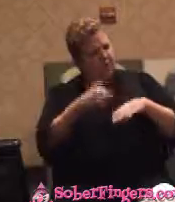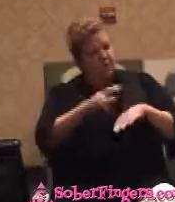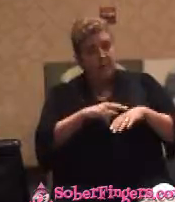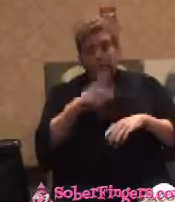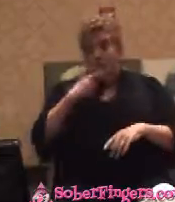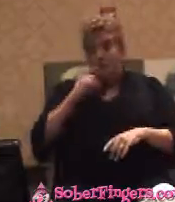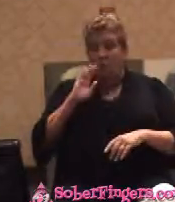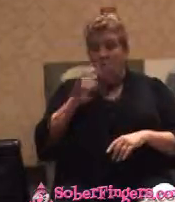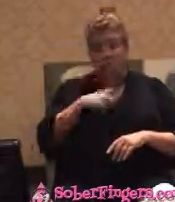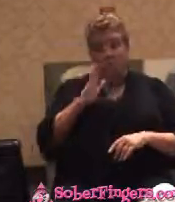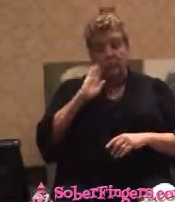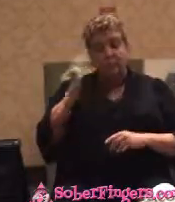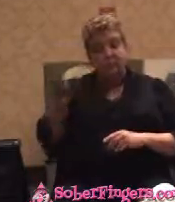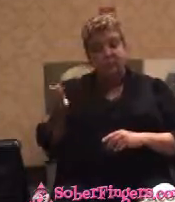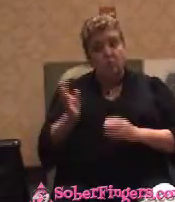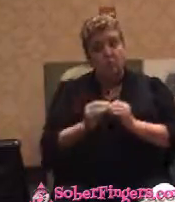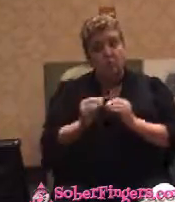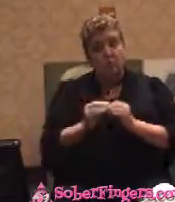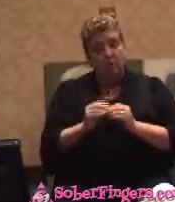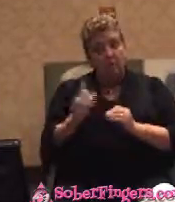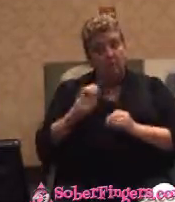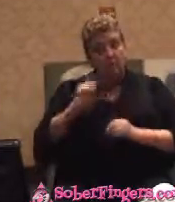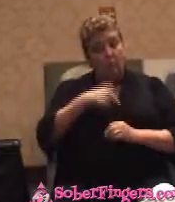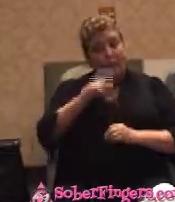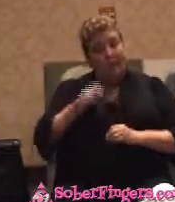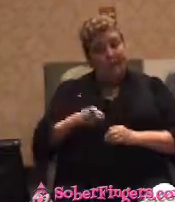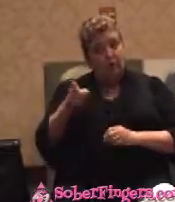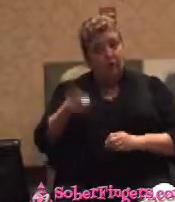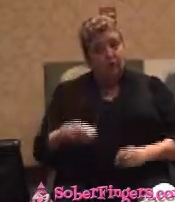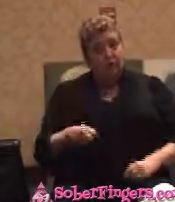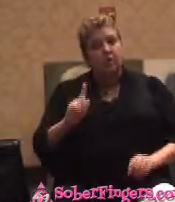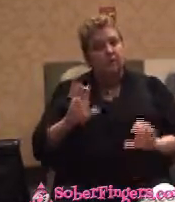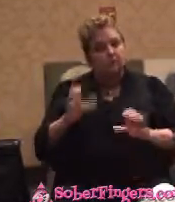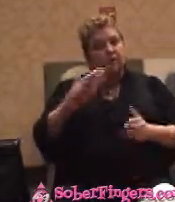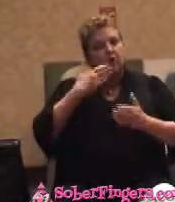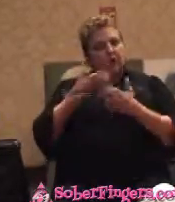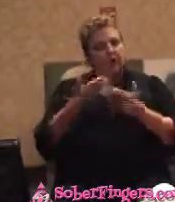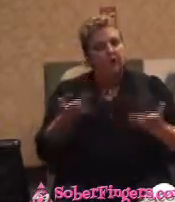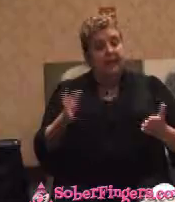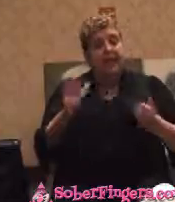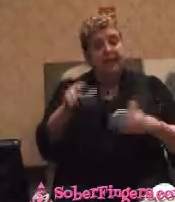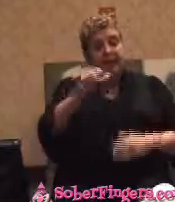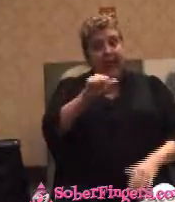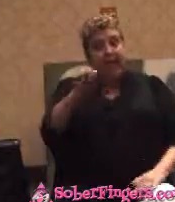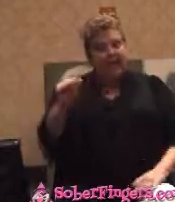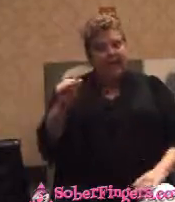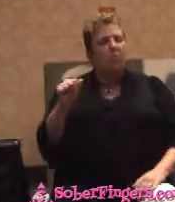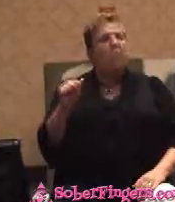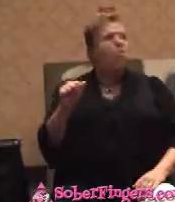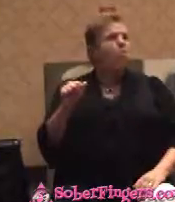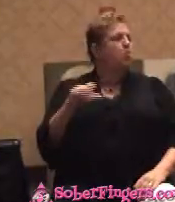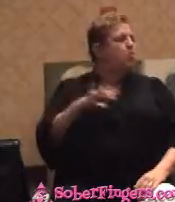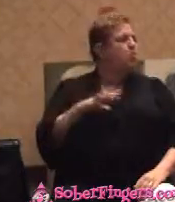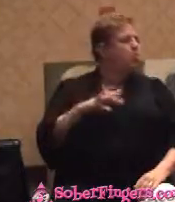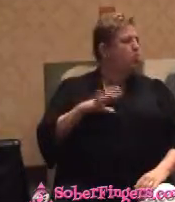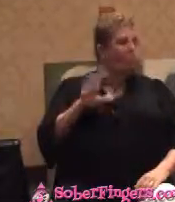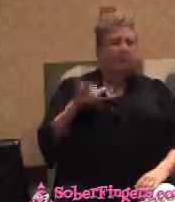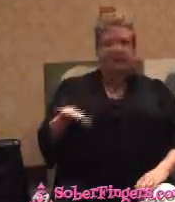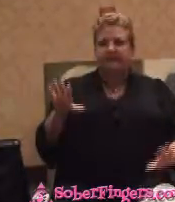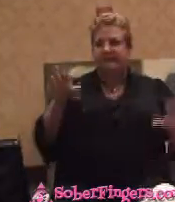We need you. We need you. And you're doing a good thing. That Alcoholics Anonymous, he said, that thing is fantastic. He said, I